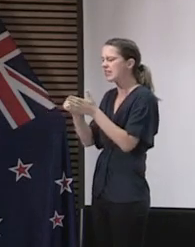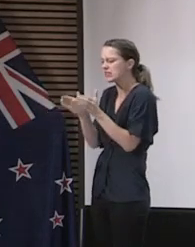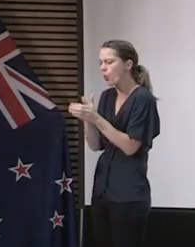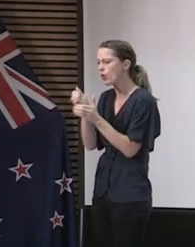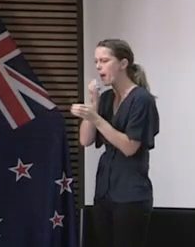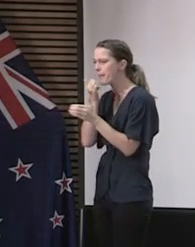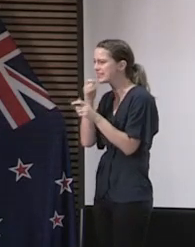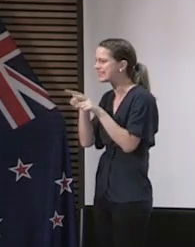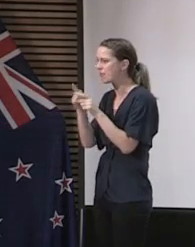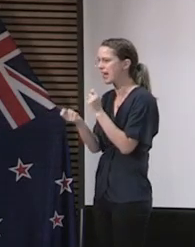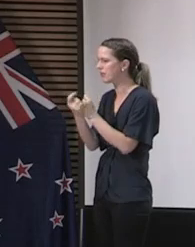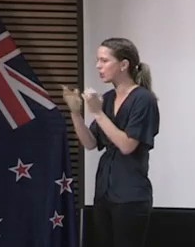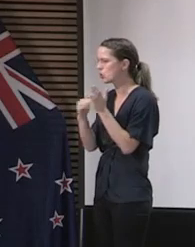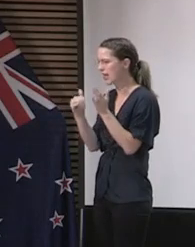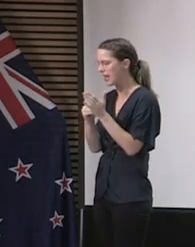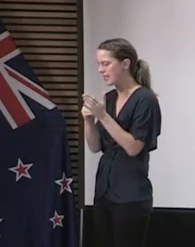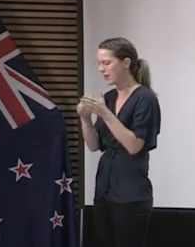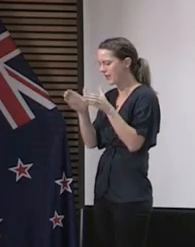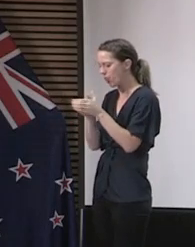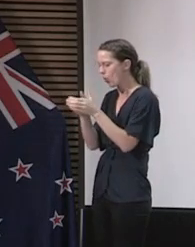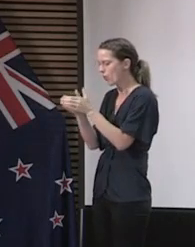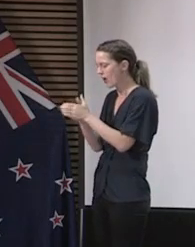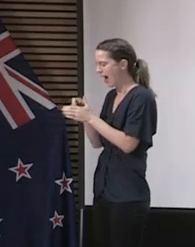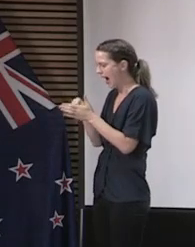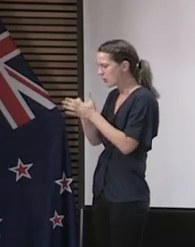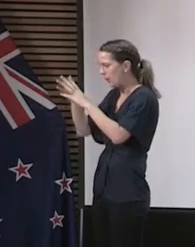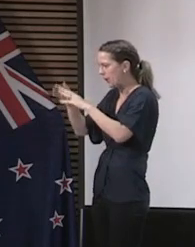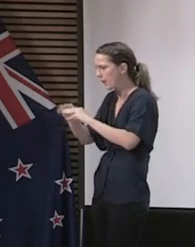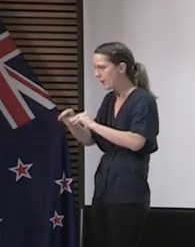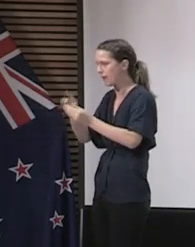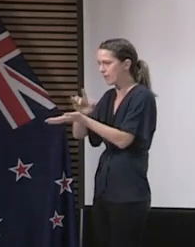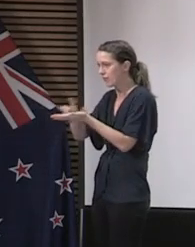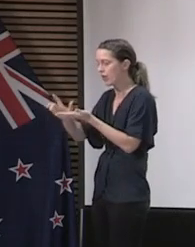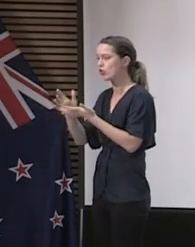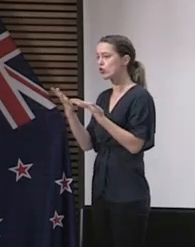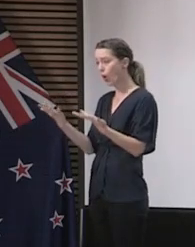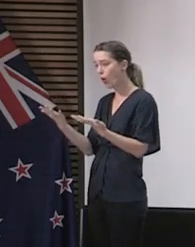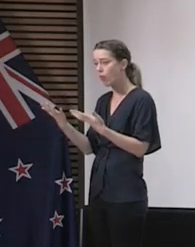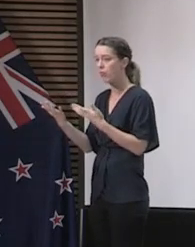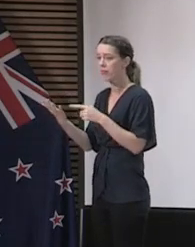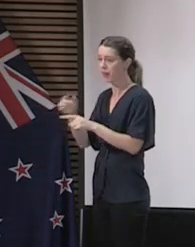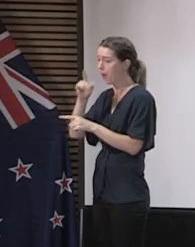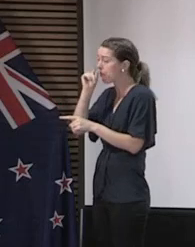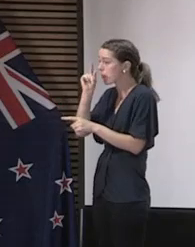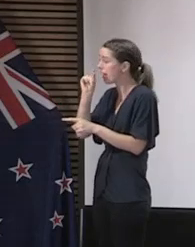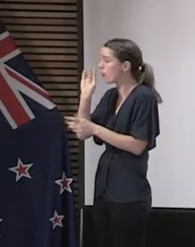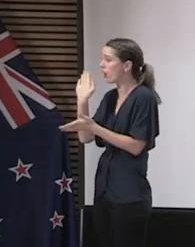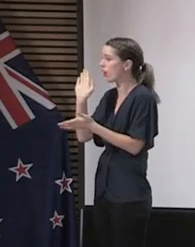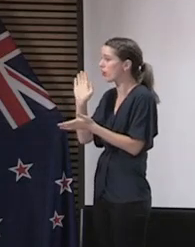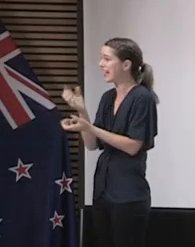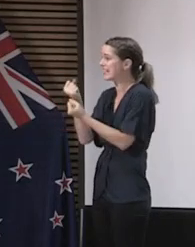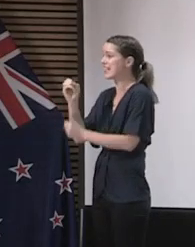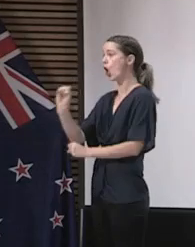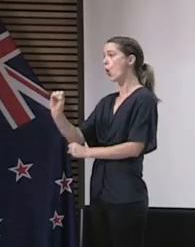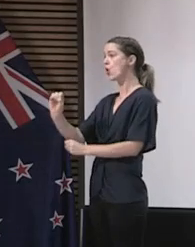same way that New Zealand is now. So as we've said, elimination means we may well reach zero, but we may